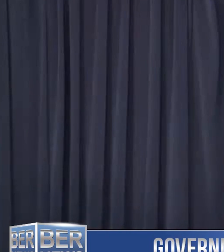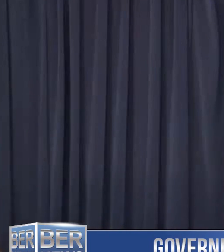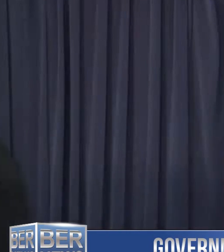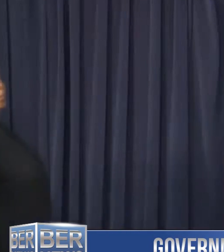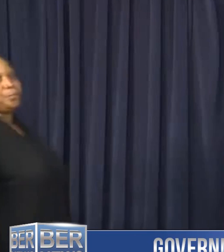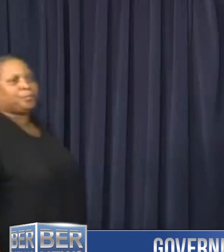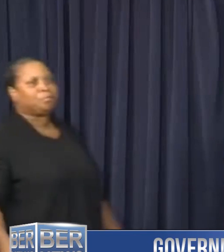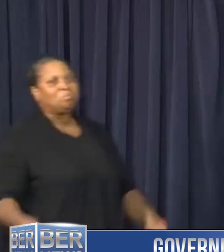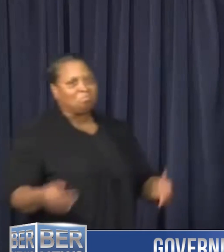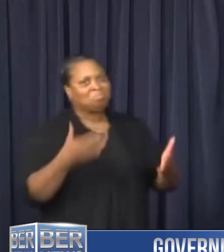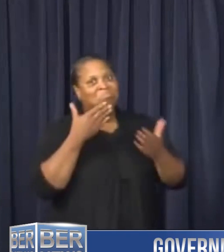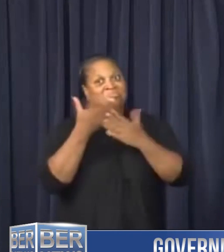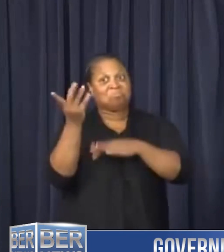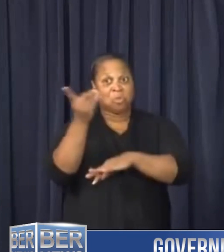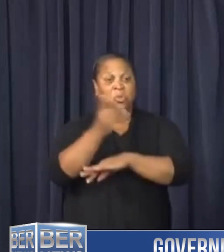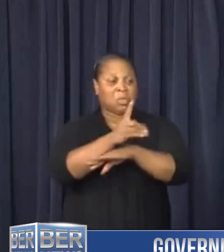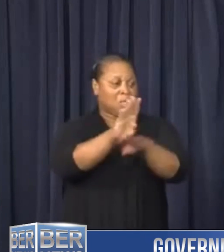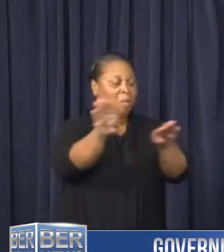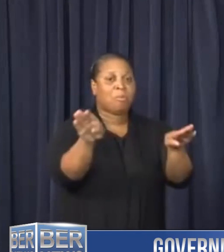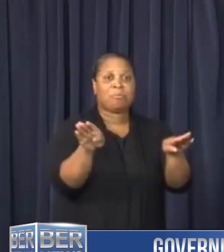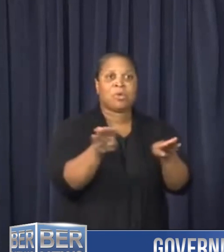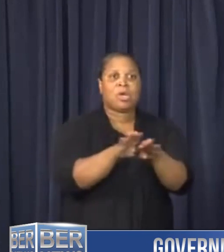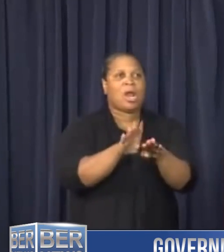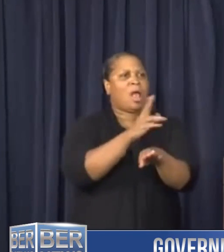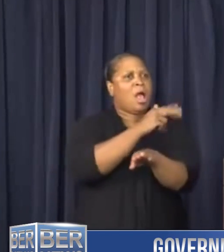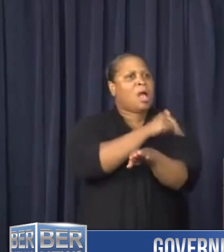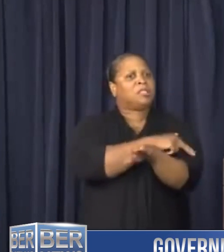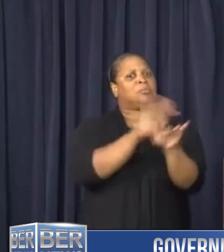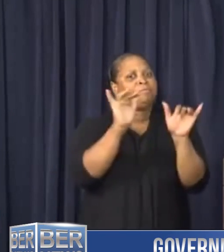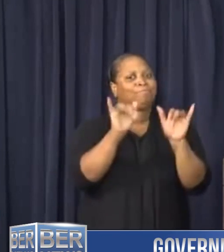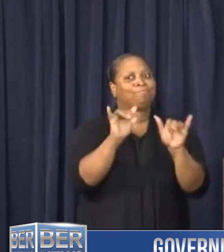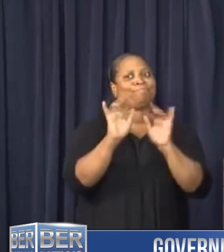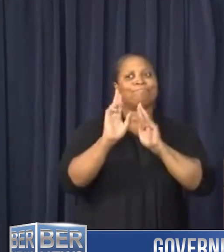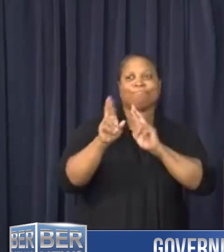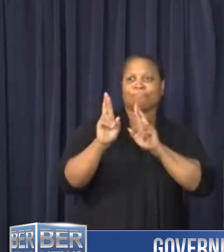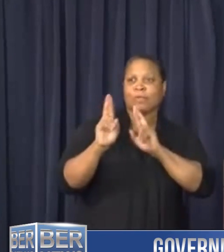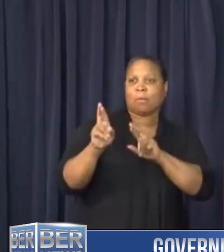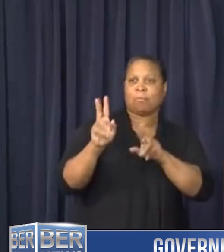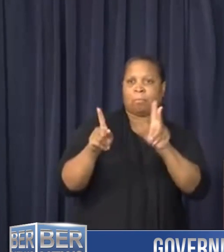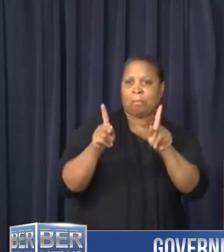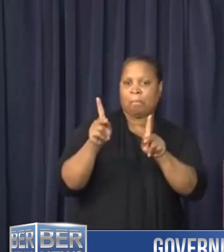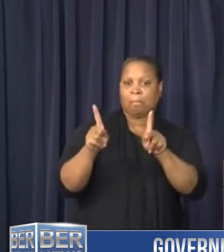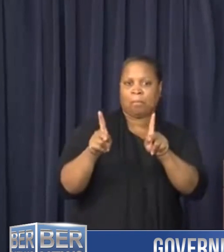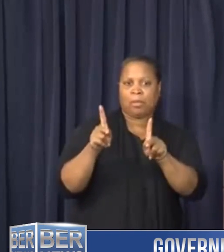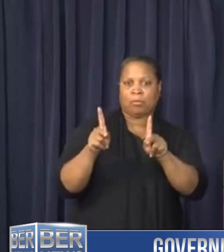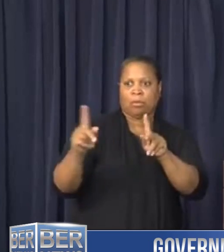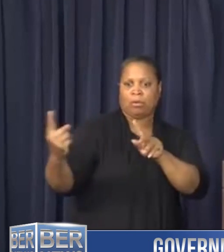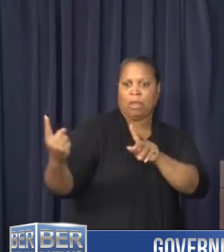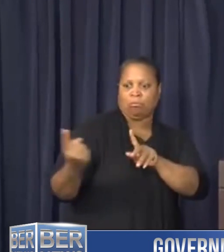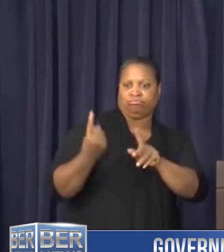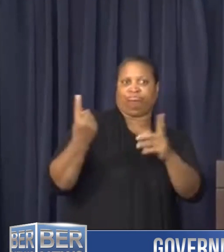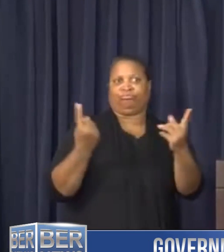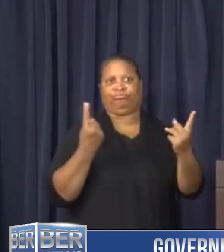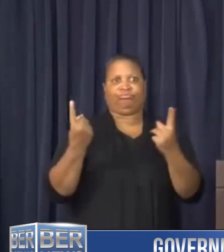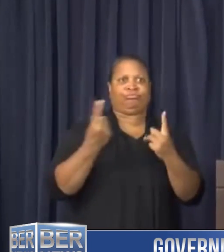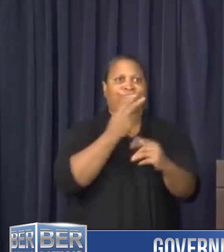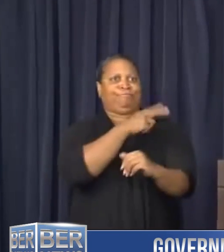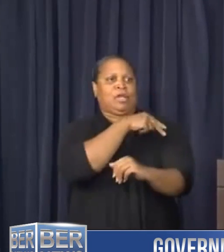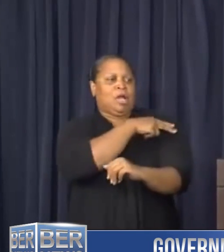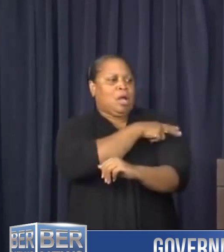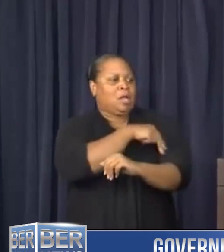Good day, Bermuda. The hospital is still reporting persons that are coming in with injuries